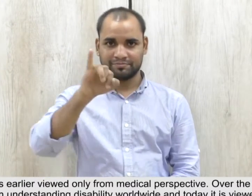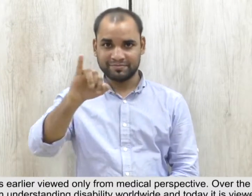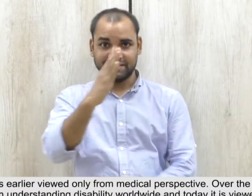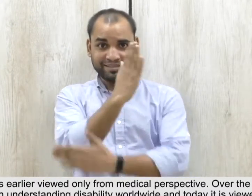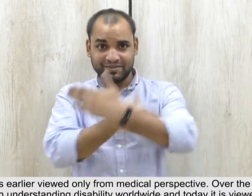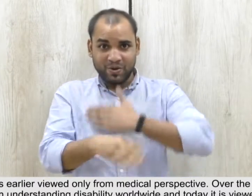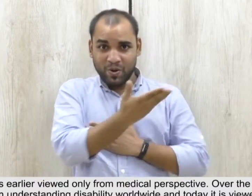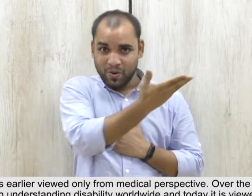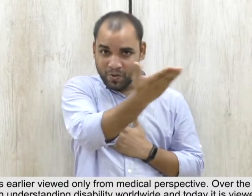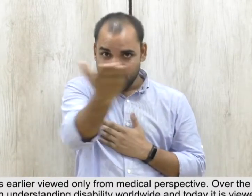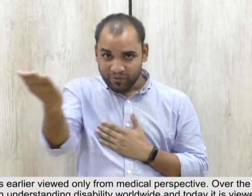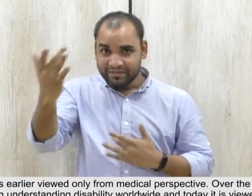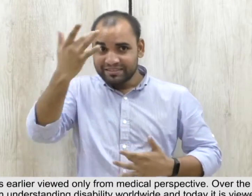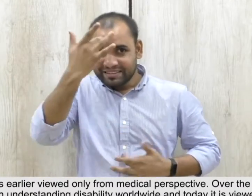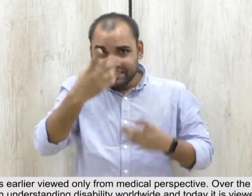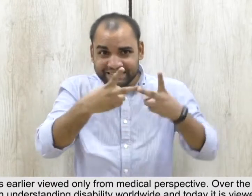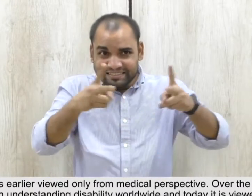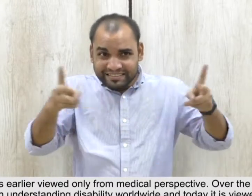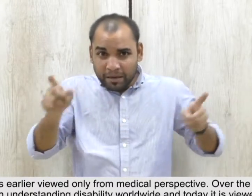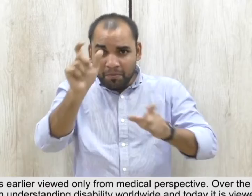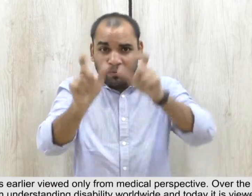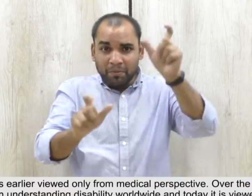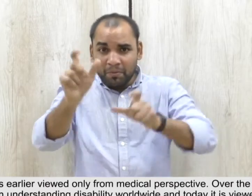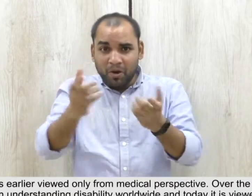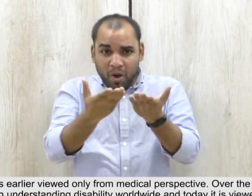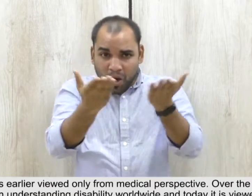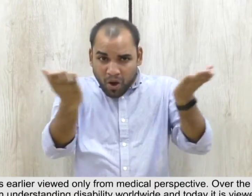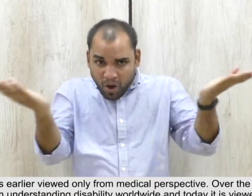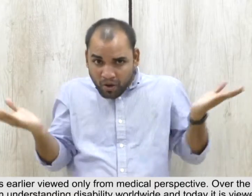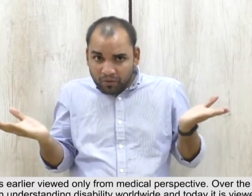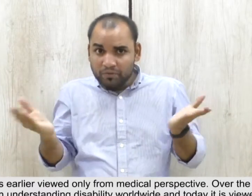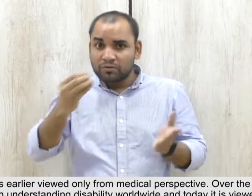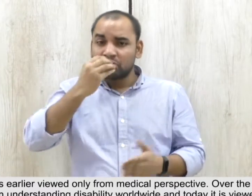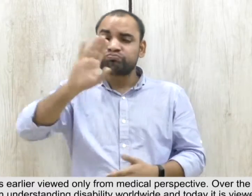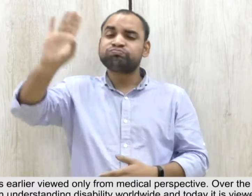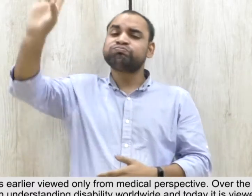1.6. Disability was earlier viewed only from medical perspective.